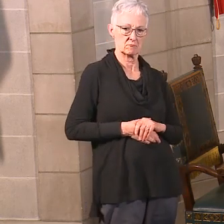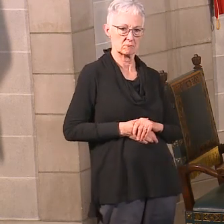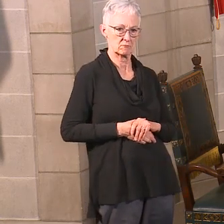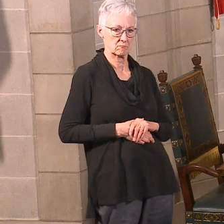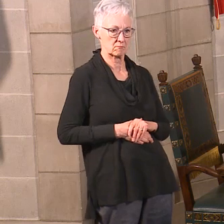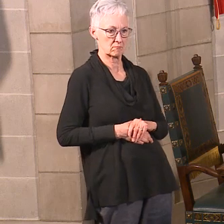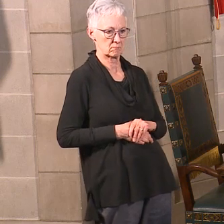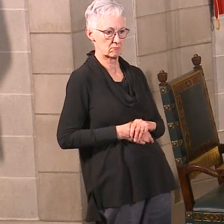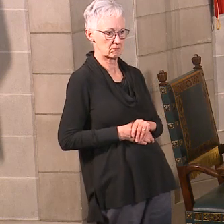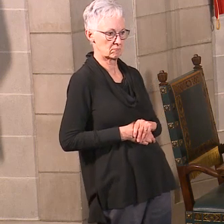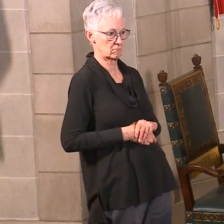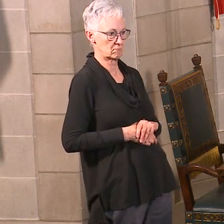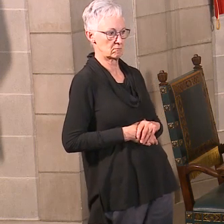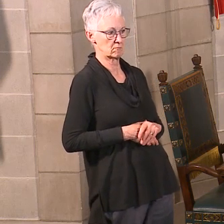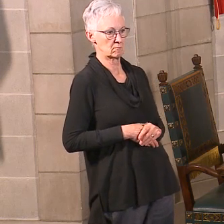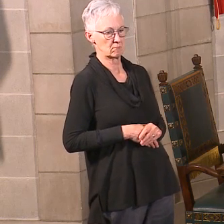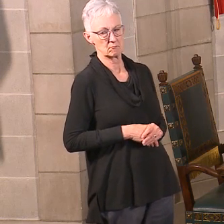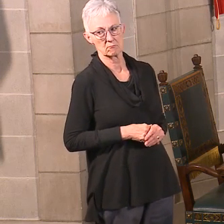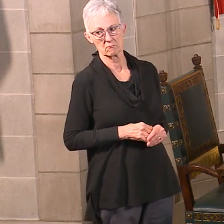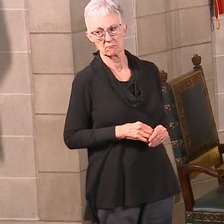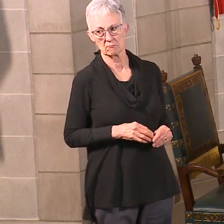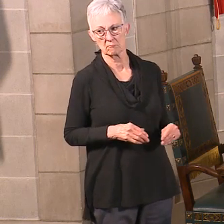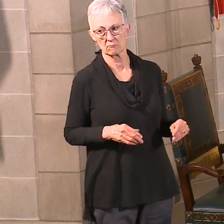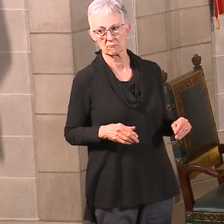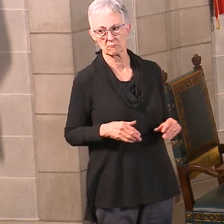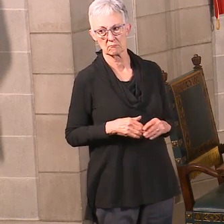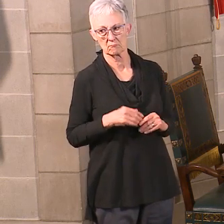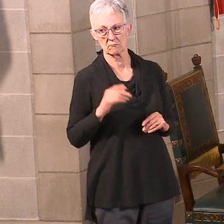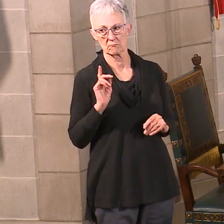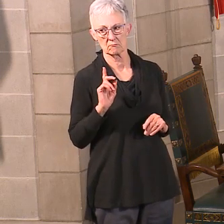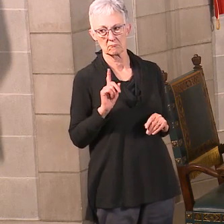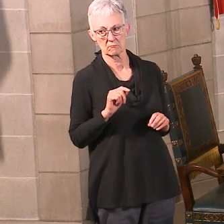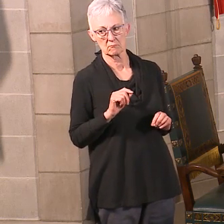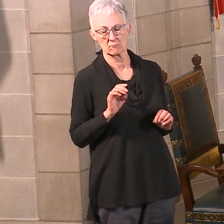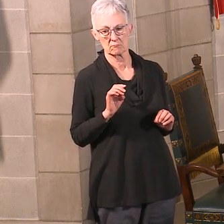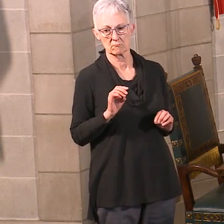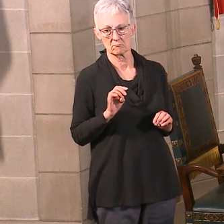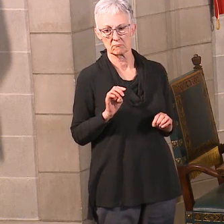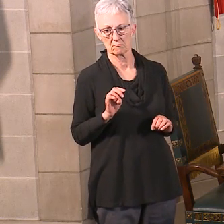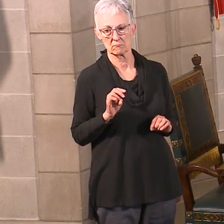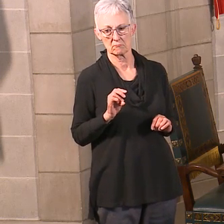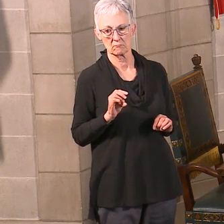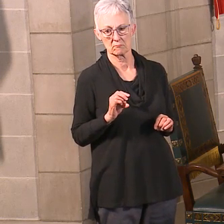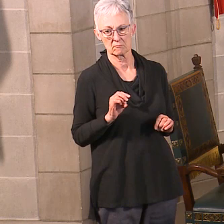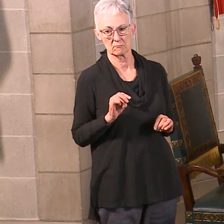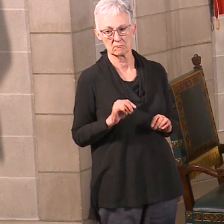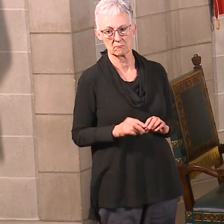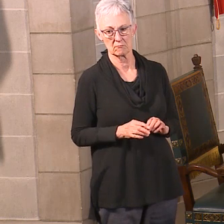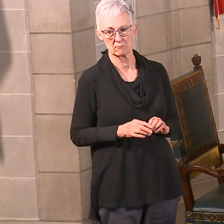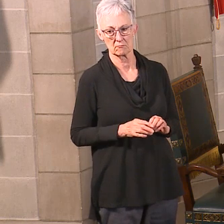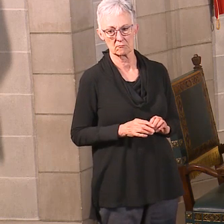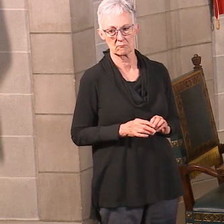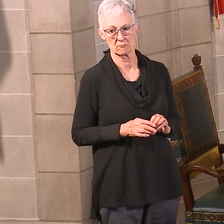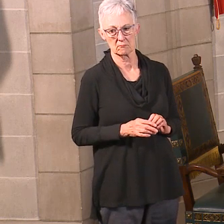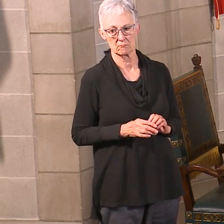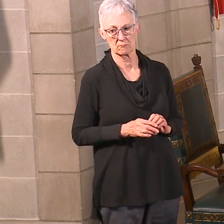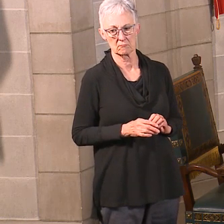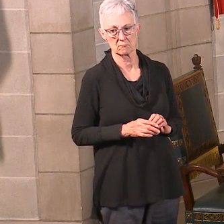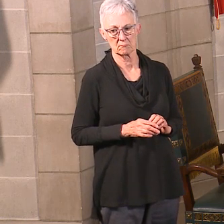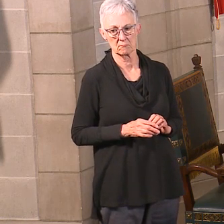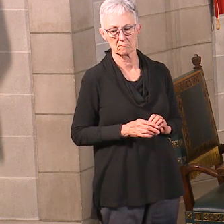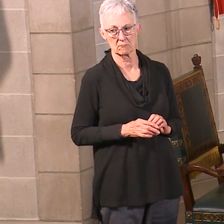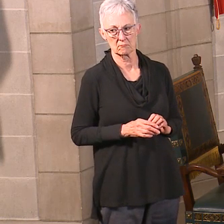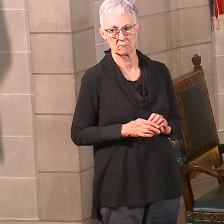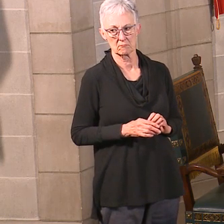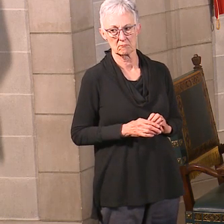of put into the frame of what overwhelm would look like? And that's the point at which you would become, you know, kind of concerned so that we know